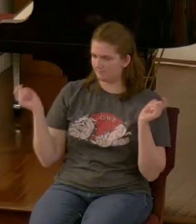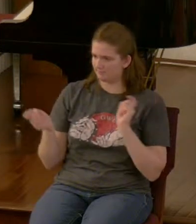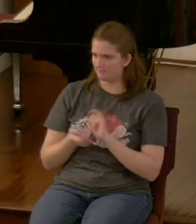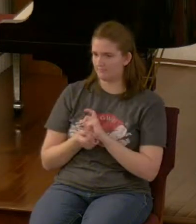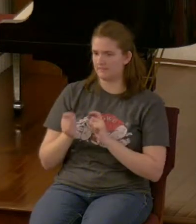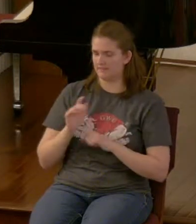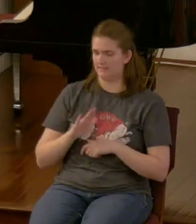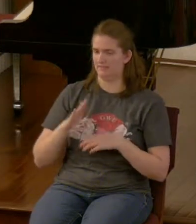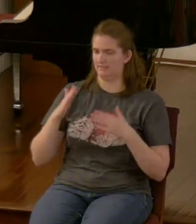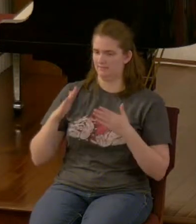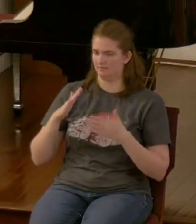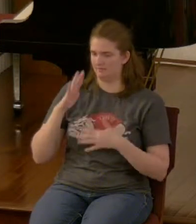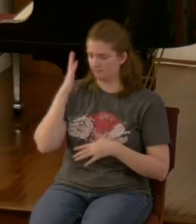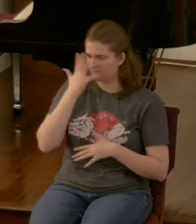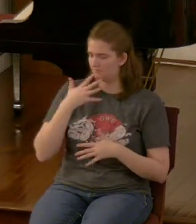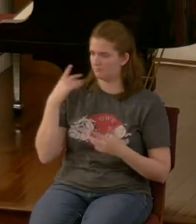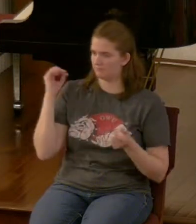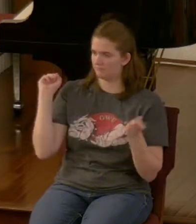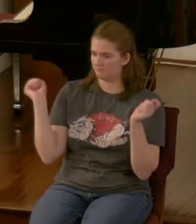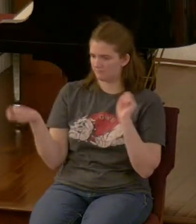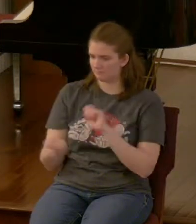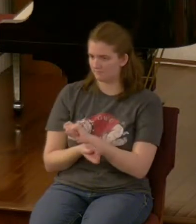now here is my question to you